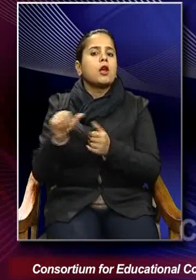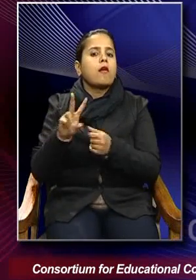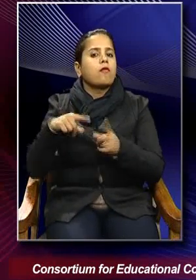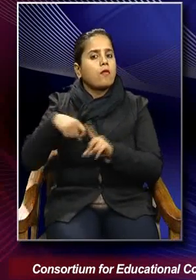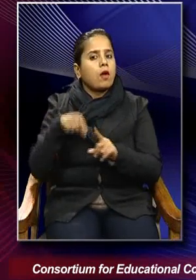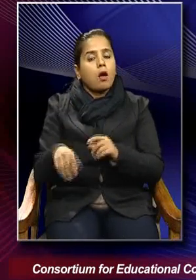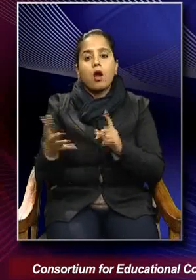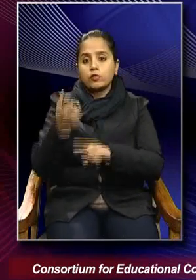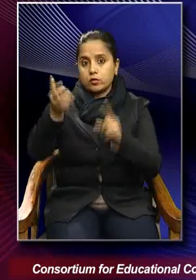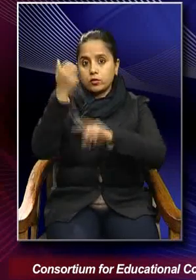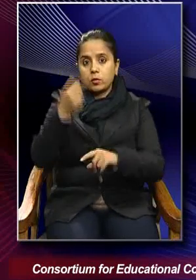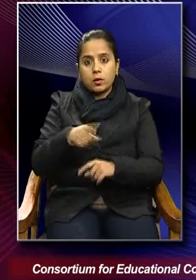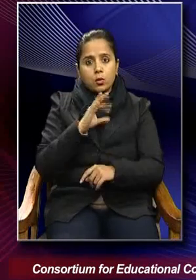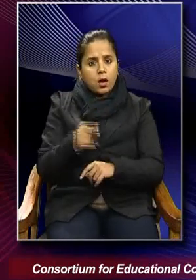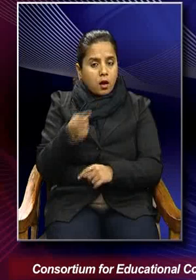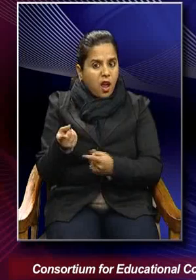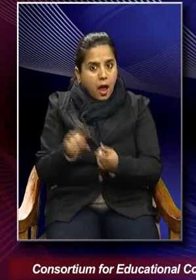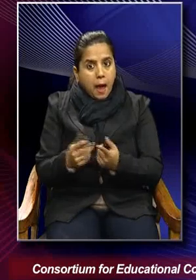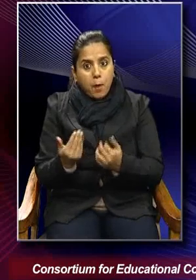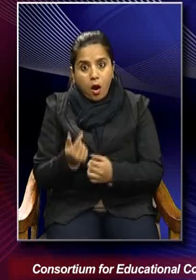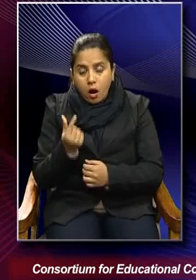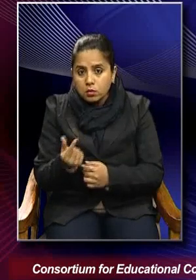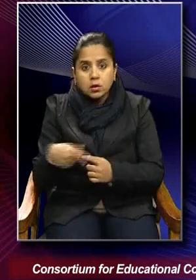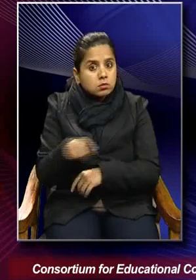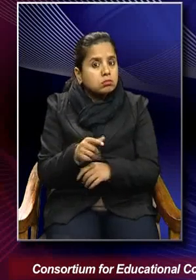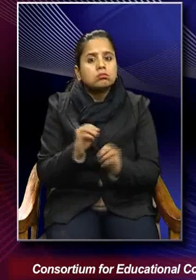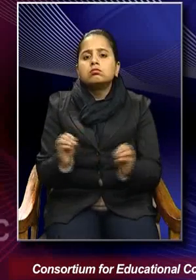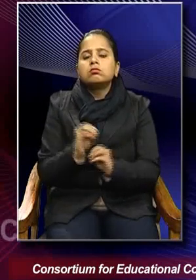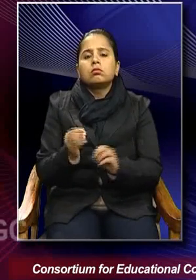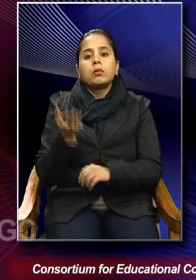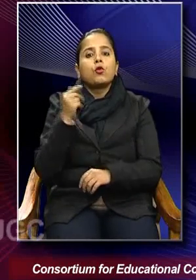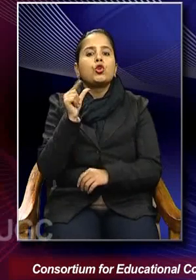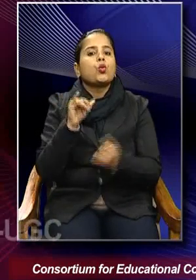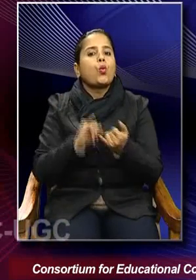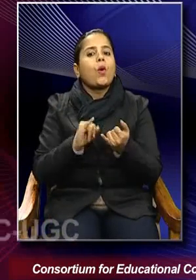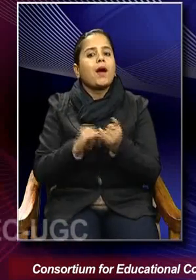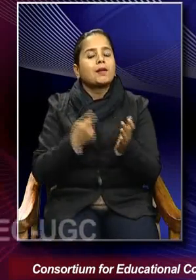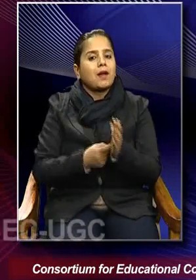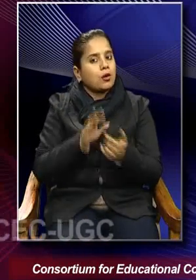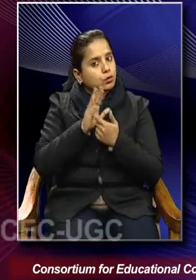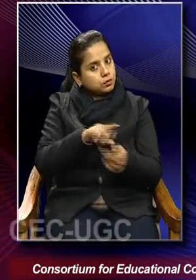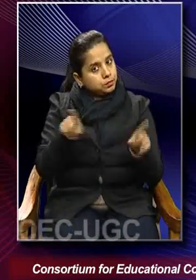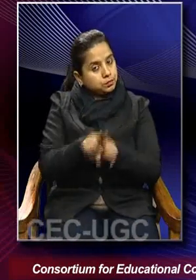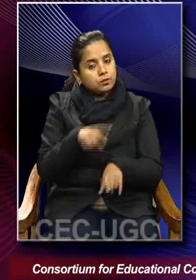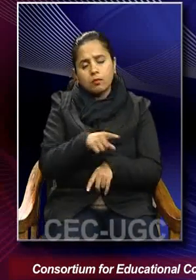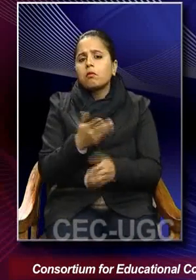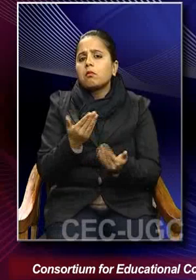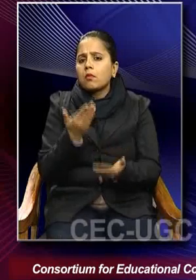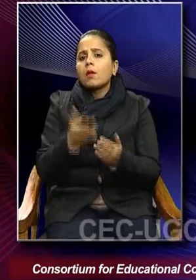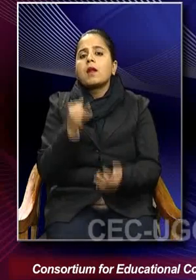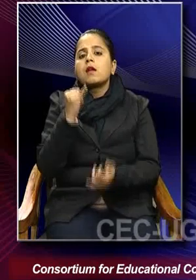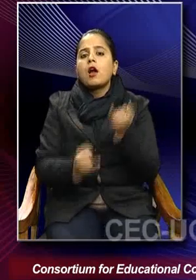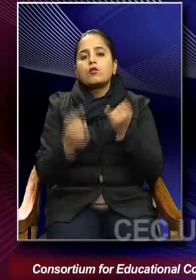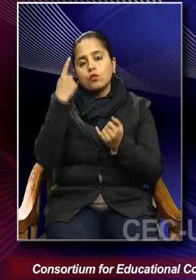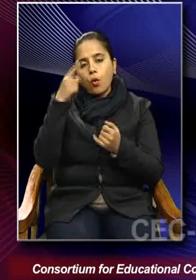this arrangement couldn't quite last here, as, uh, it did in USSR, and it could last only